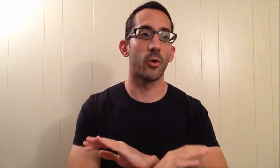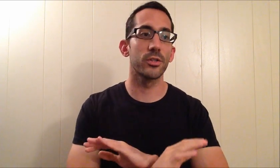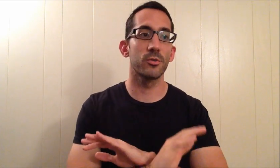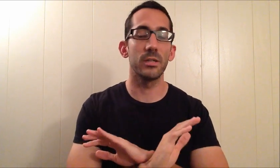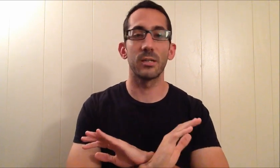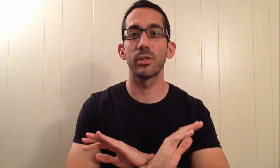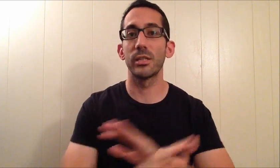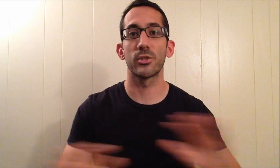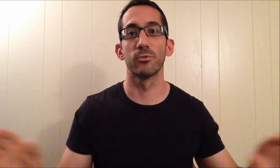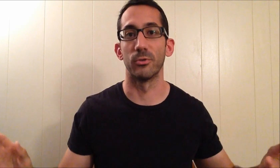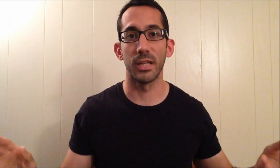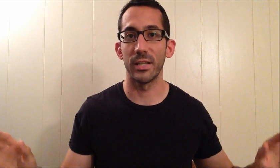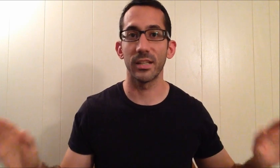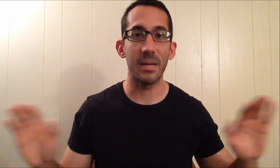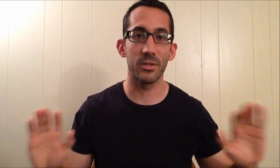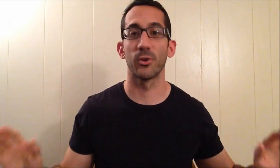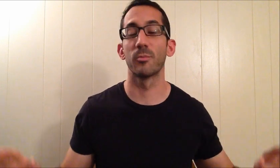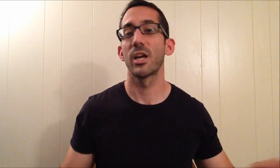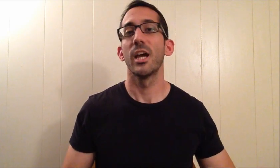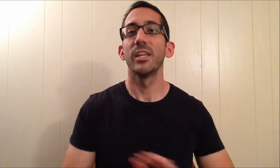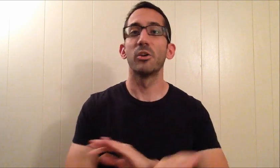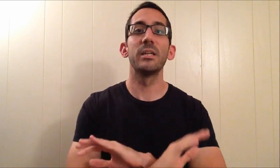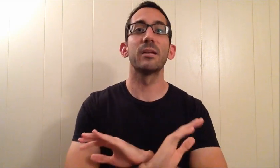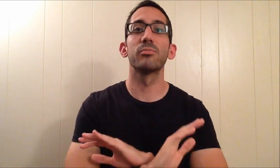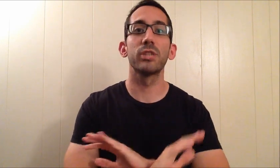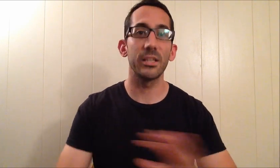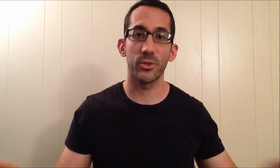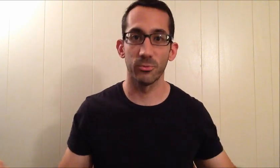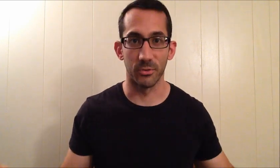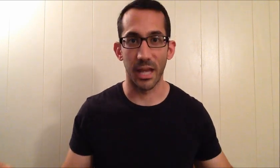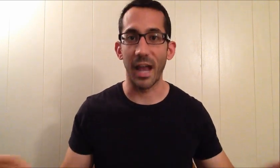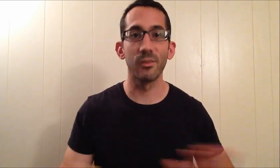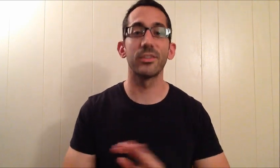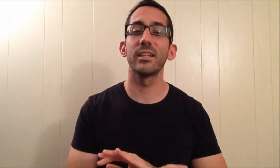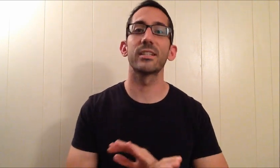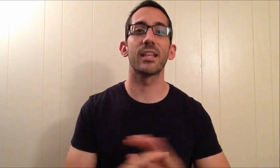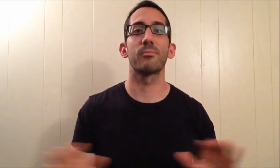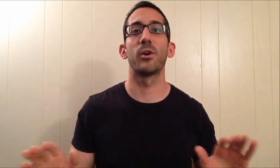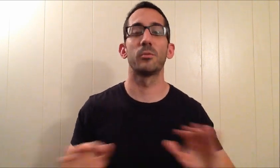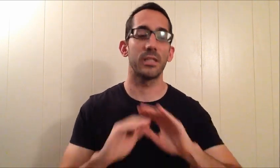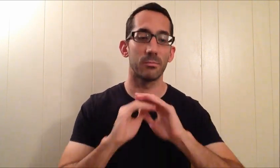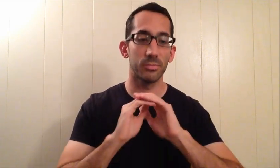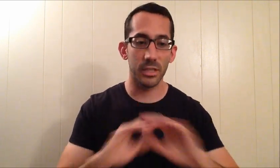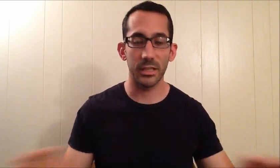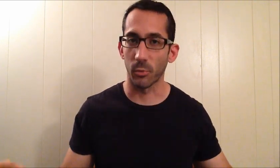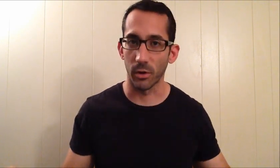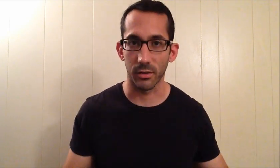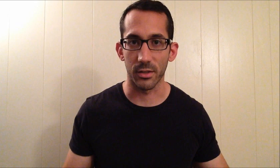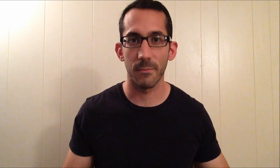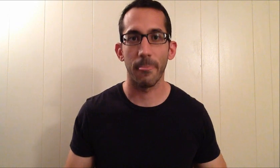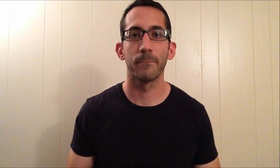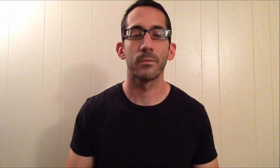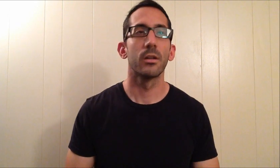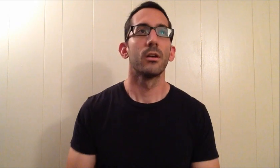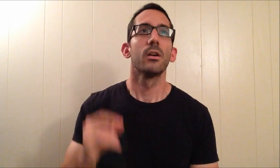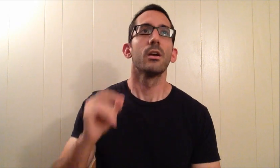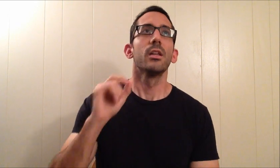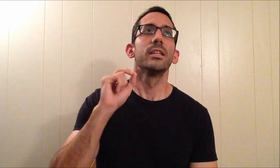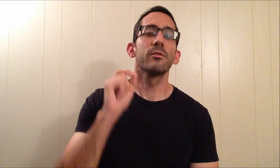they're going to be completely screwed. In layman's terms, they will be completely screwed and everything they did to that point will be completely worthless. The